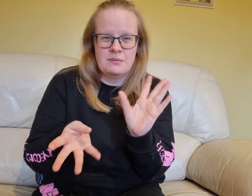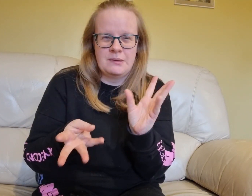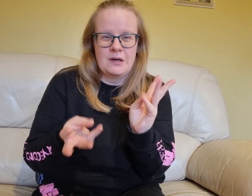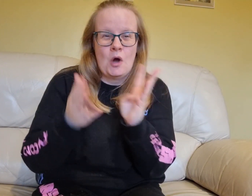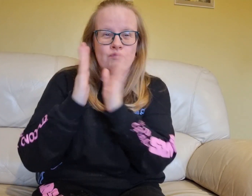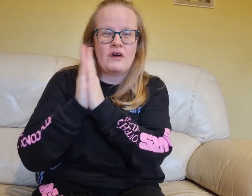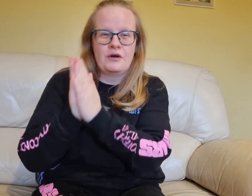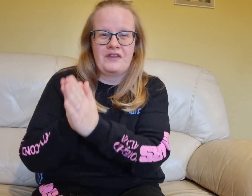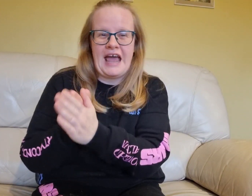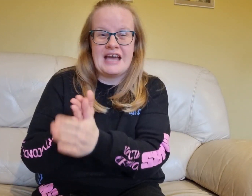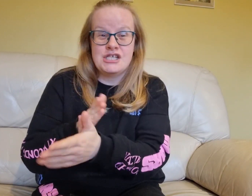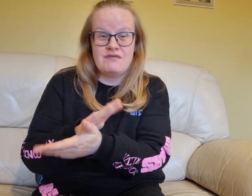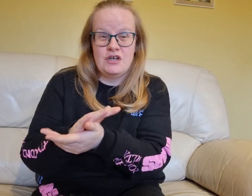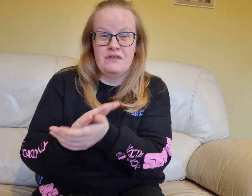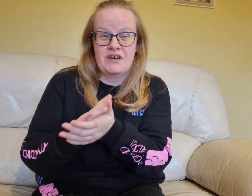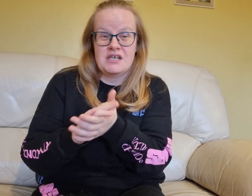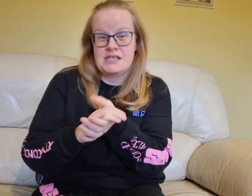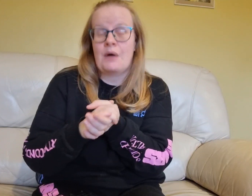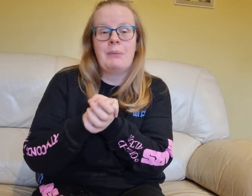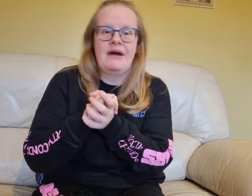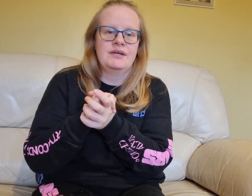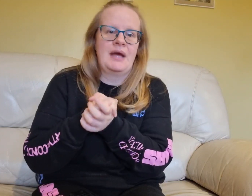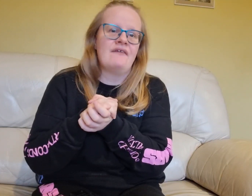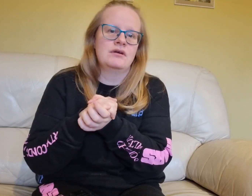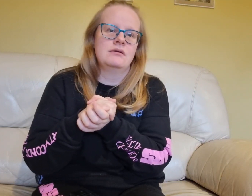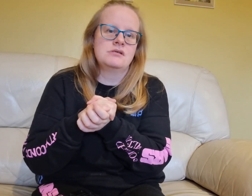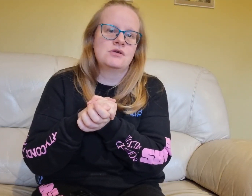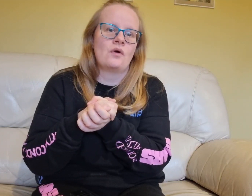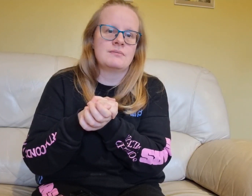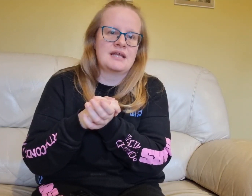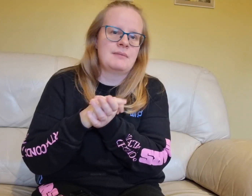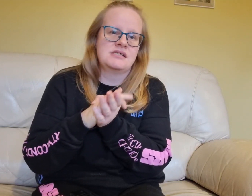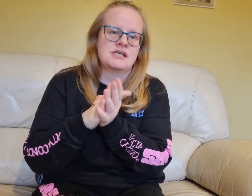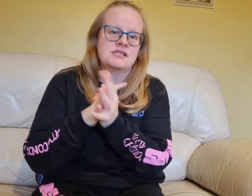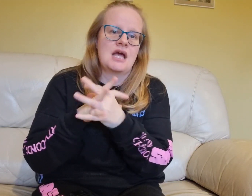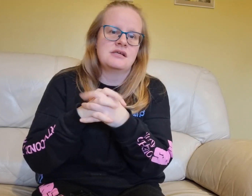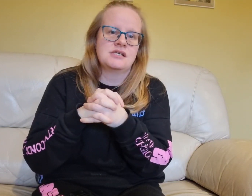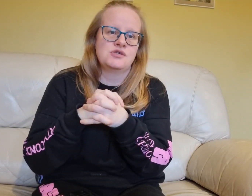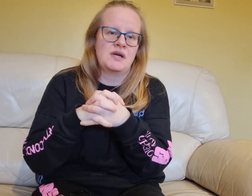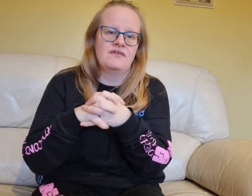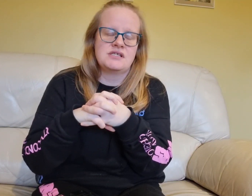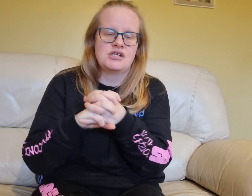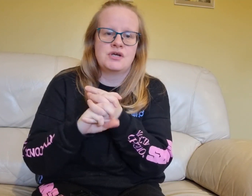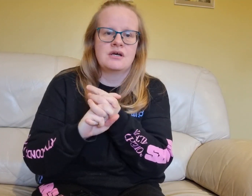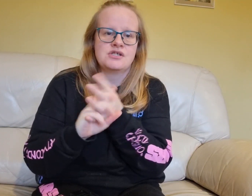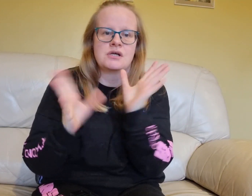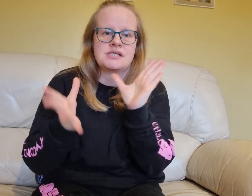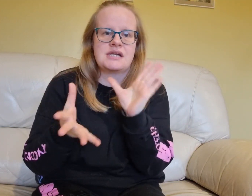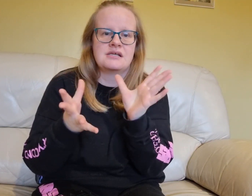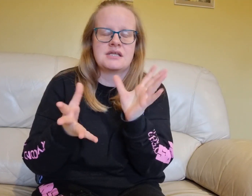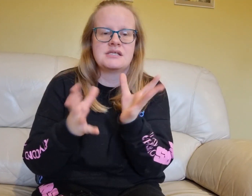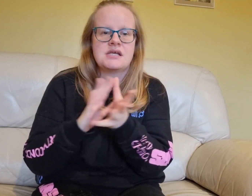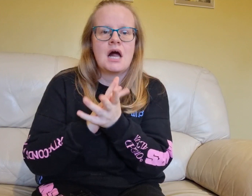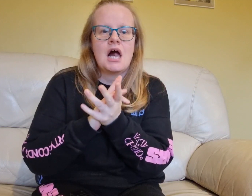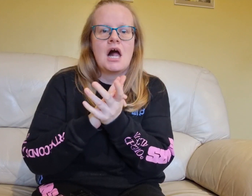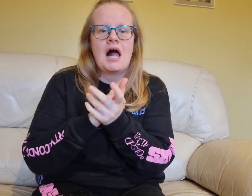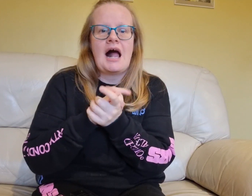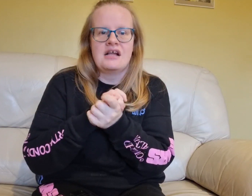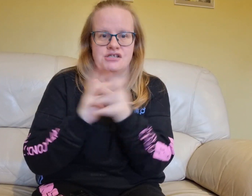right on the edge of the universe and apparently we haven't got the mathematics yet in 21st century Earth to understand this and